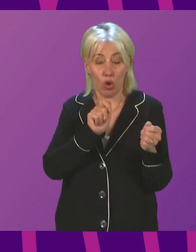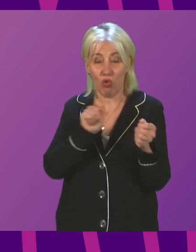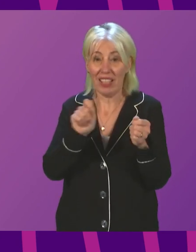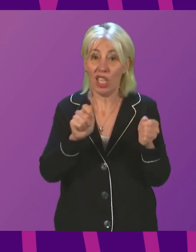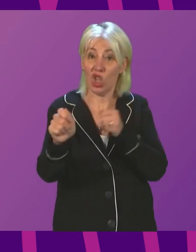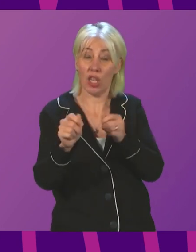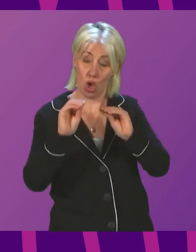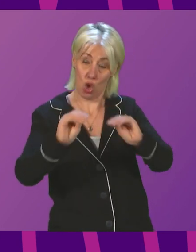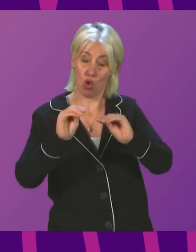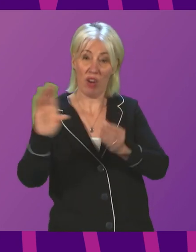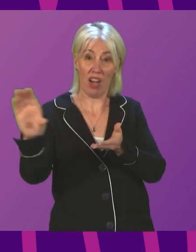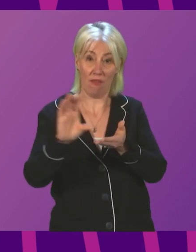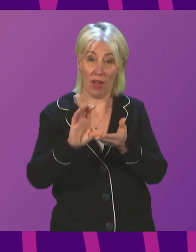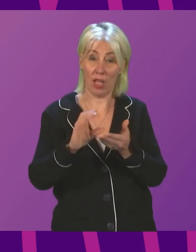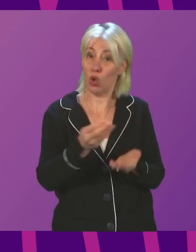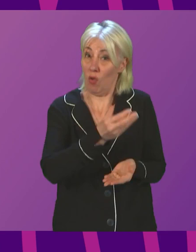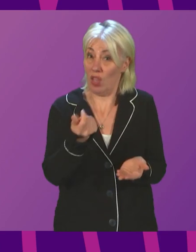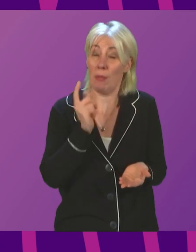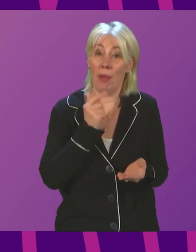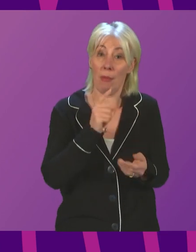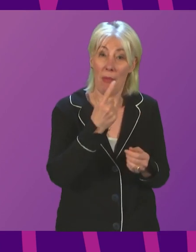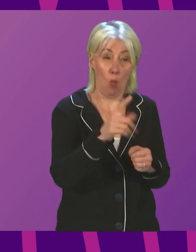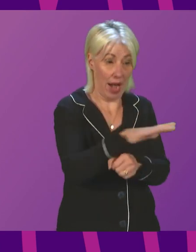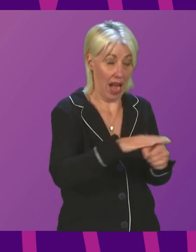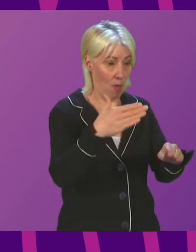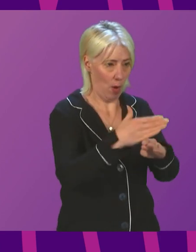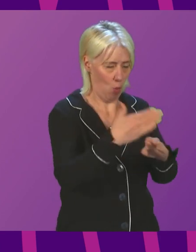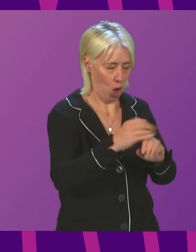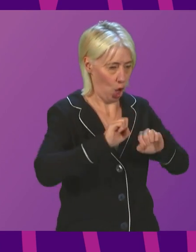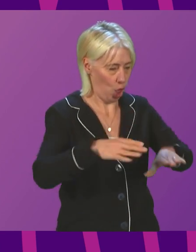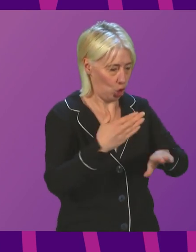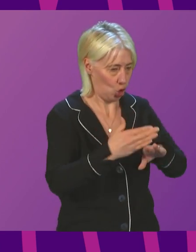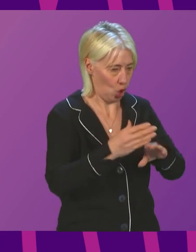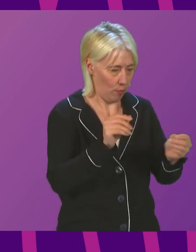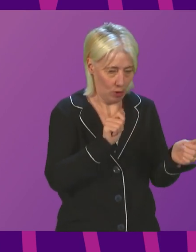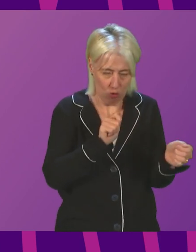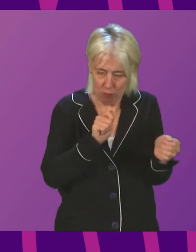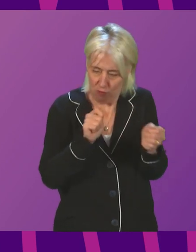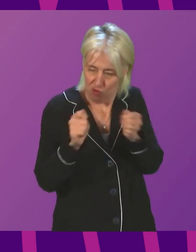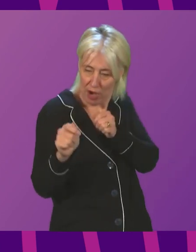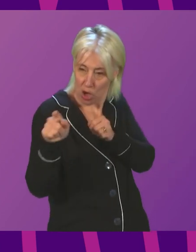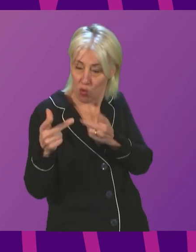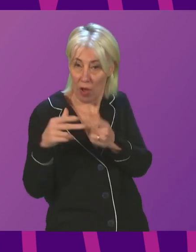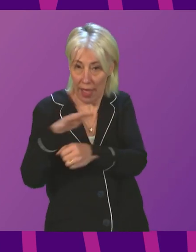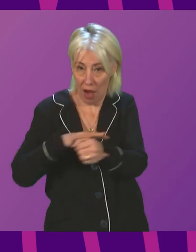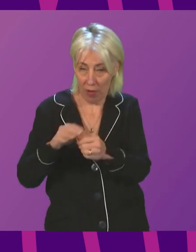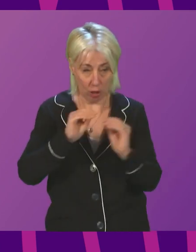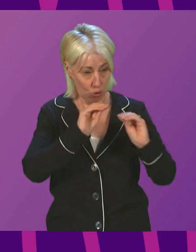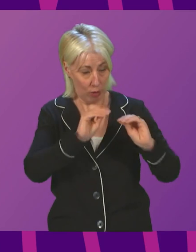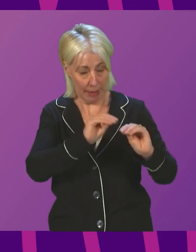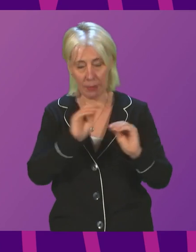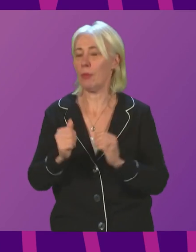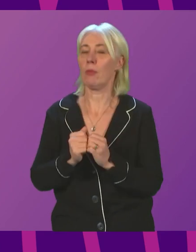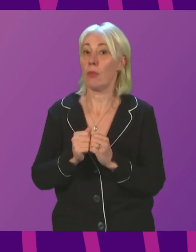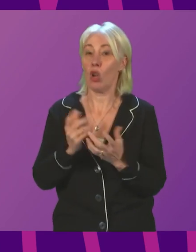support individuals to make that transition from one sector to another. Lastly, we are also working with partners to try to